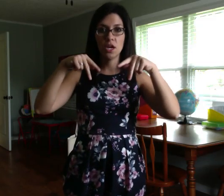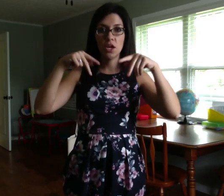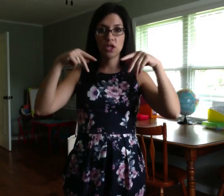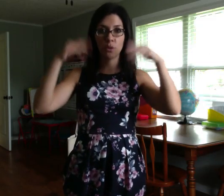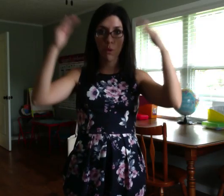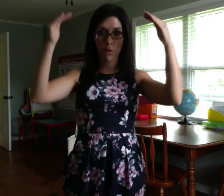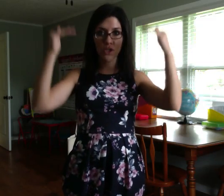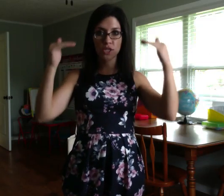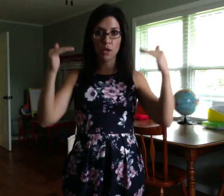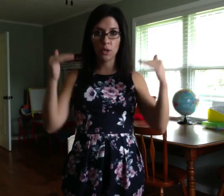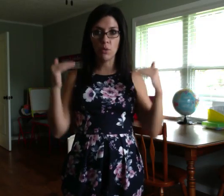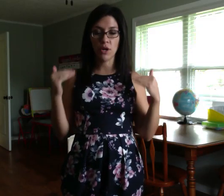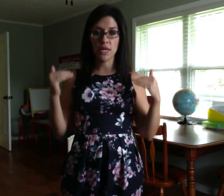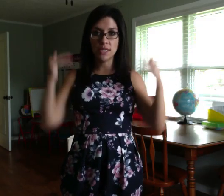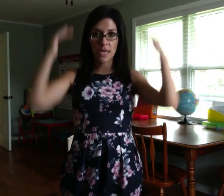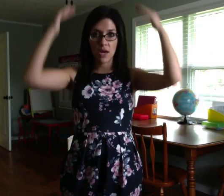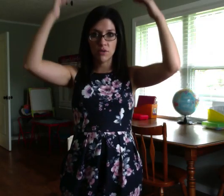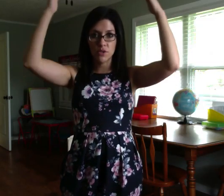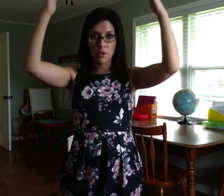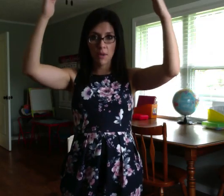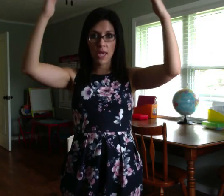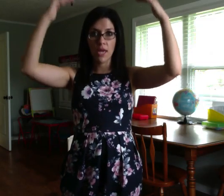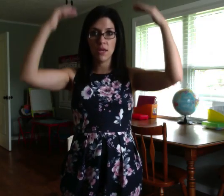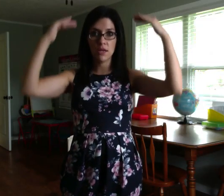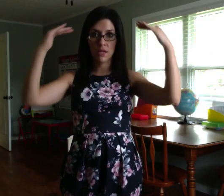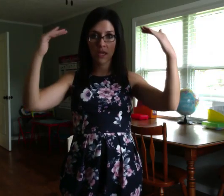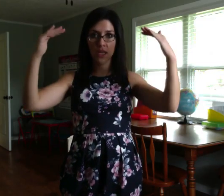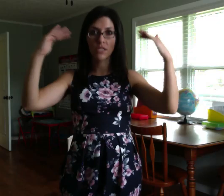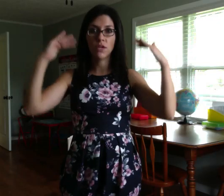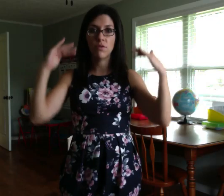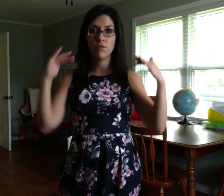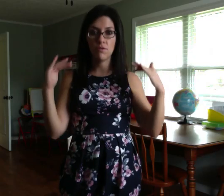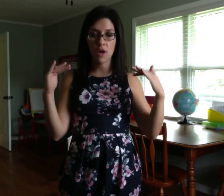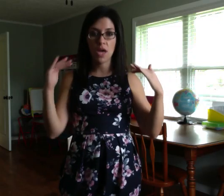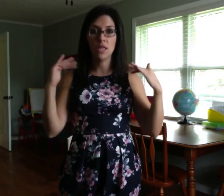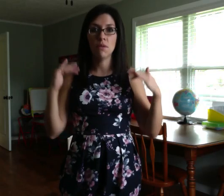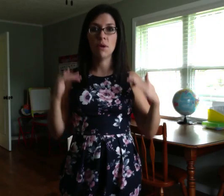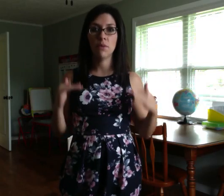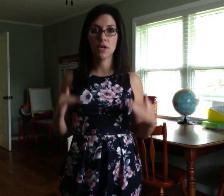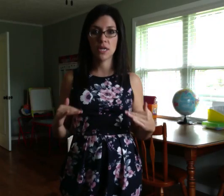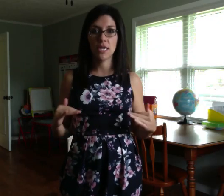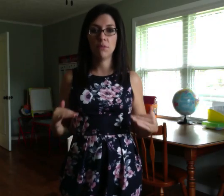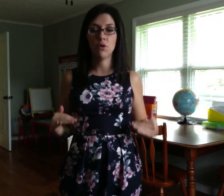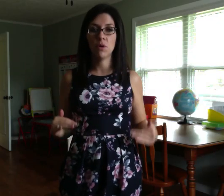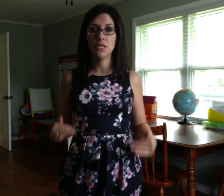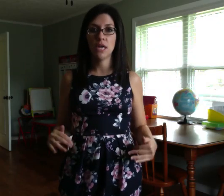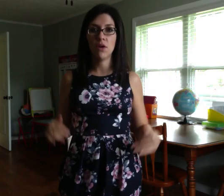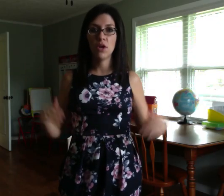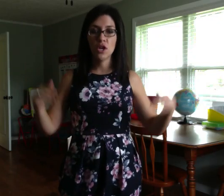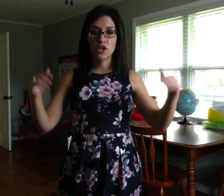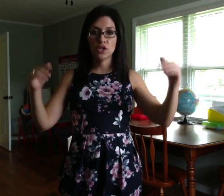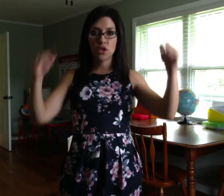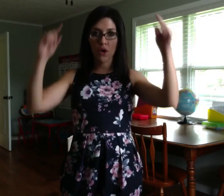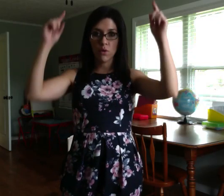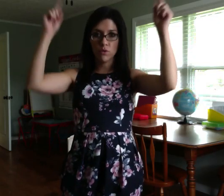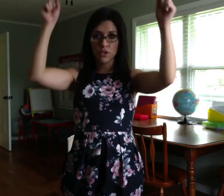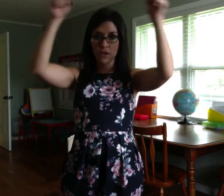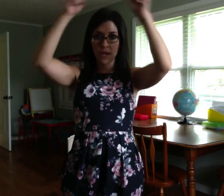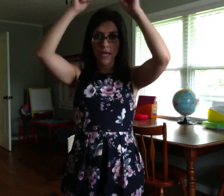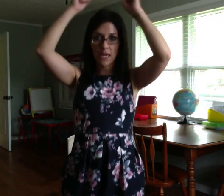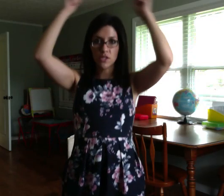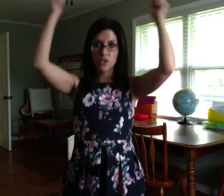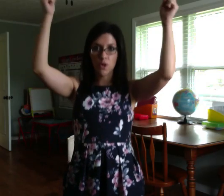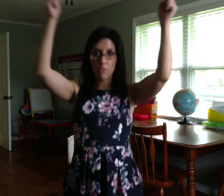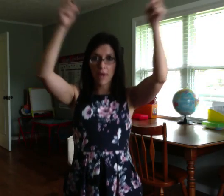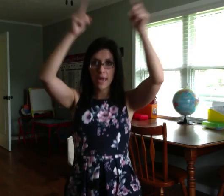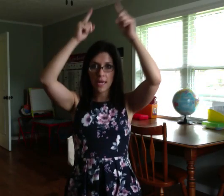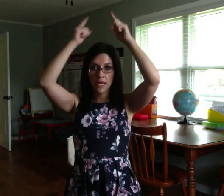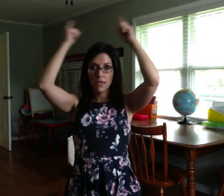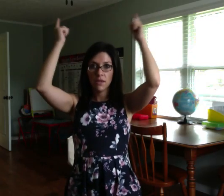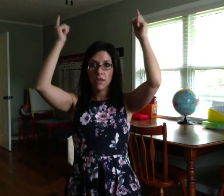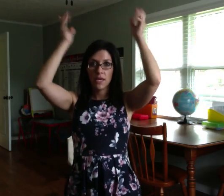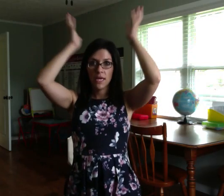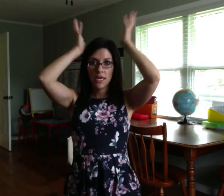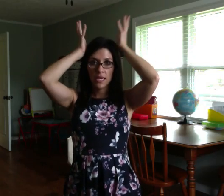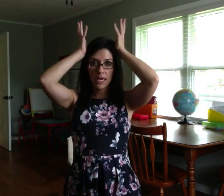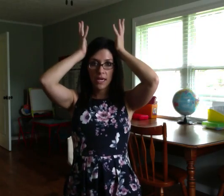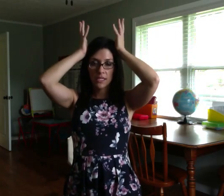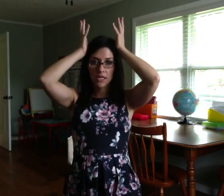So, we're slowly working down. Domain, kingdom, phylum, and we're going to keep going down. So, again, domain, kingdom,